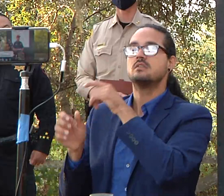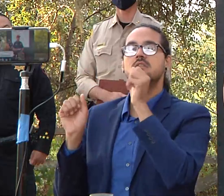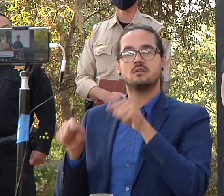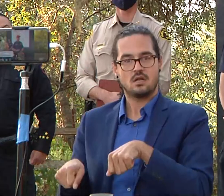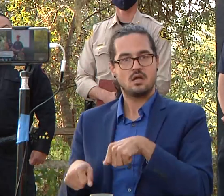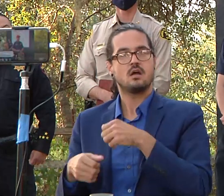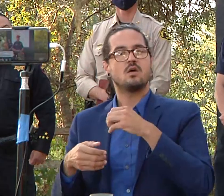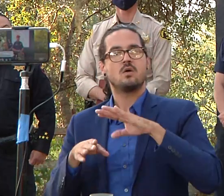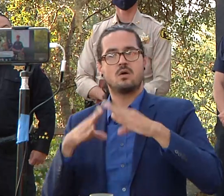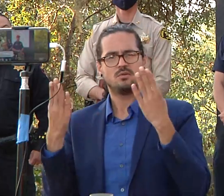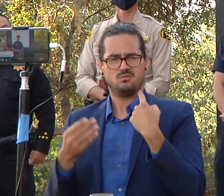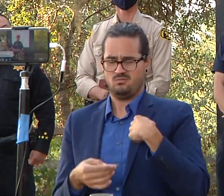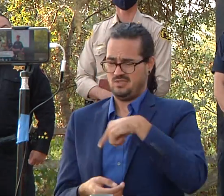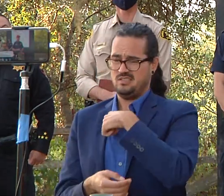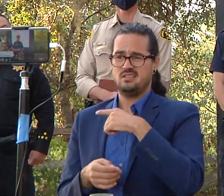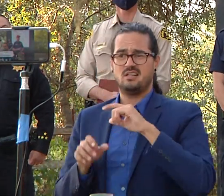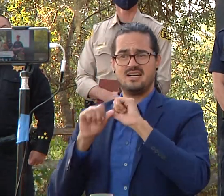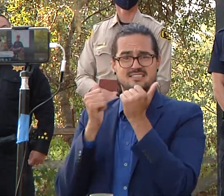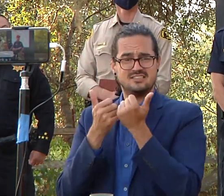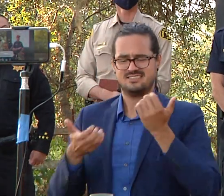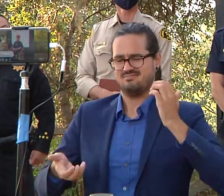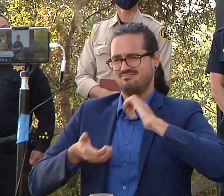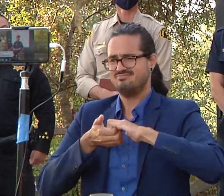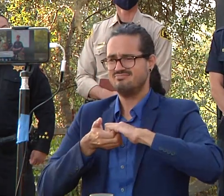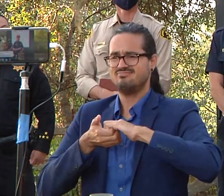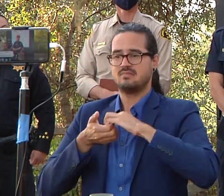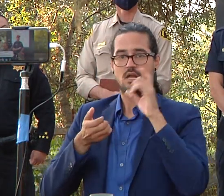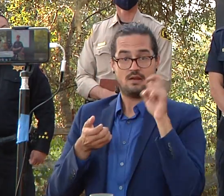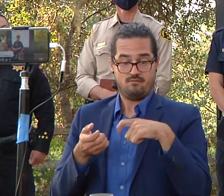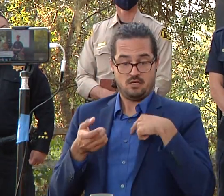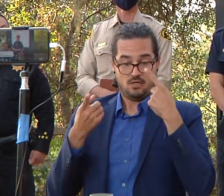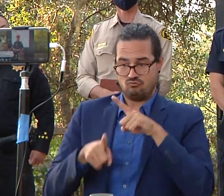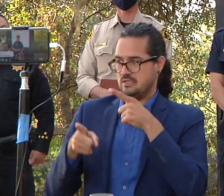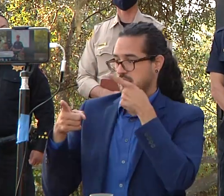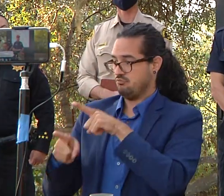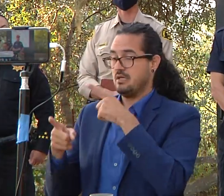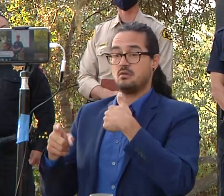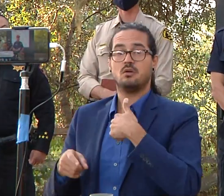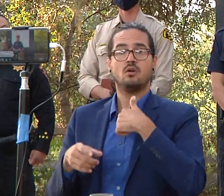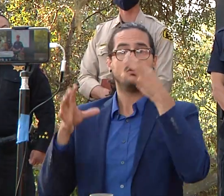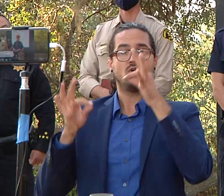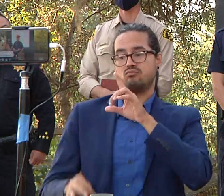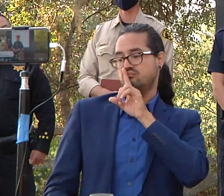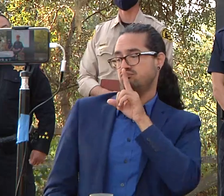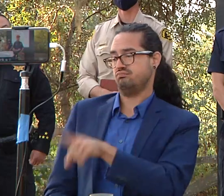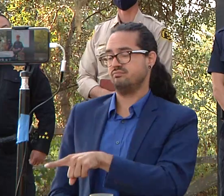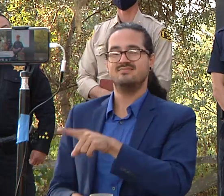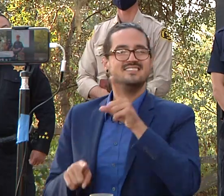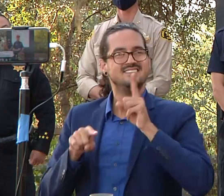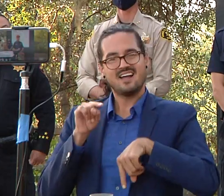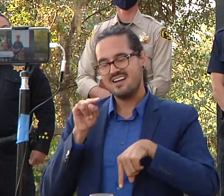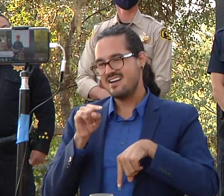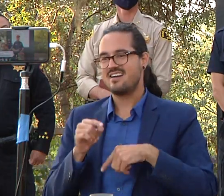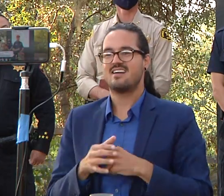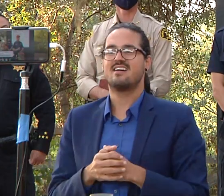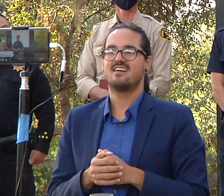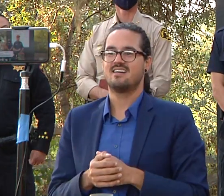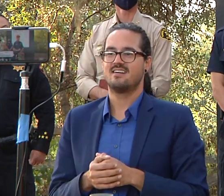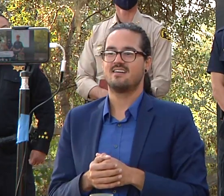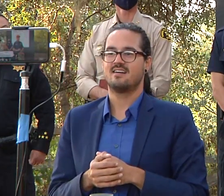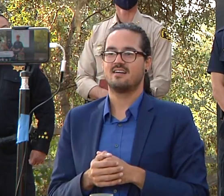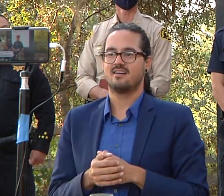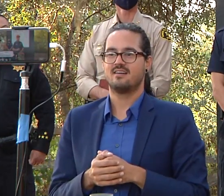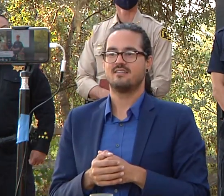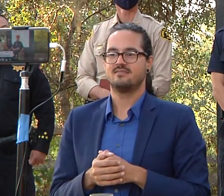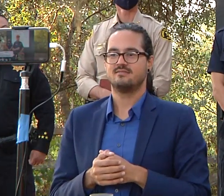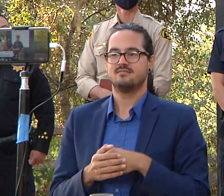it takes everybody to agree upon that and including to make sure that their infrastructure is there the utilities are in place and so forth so when a person returns